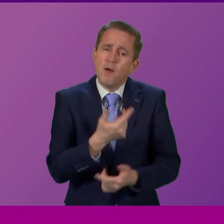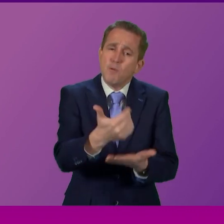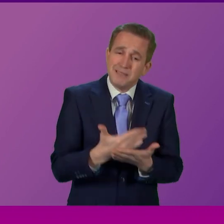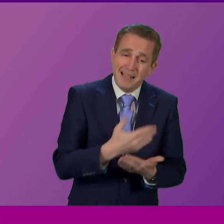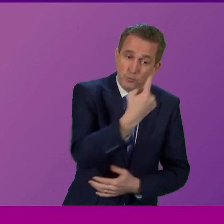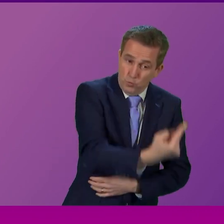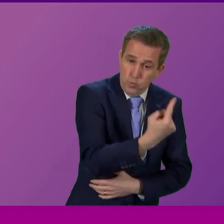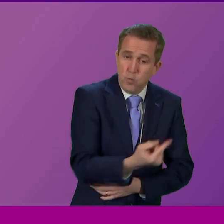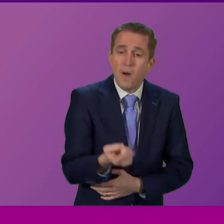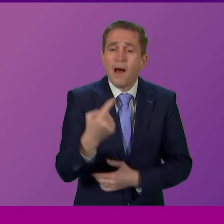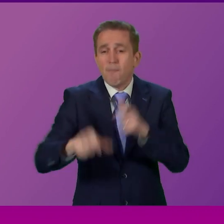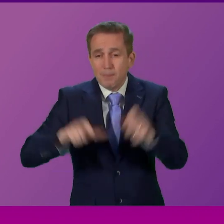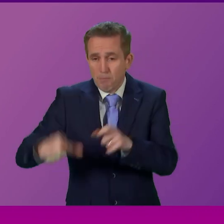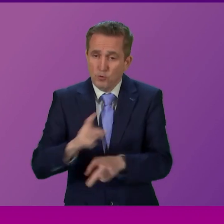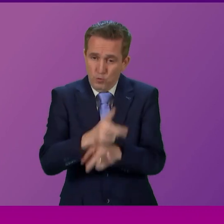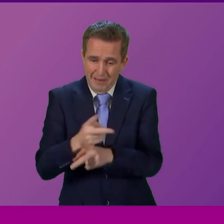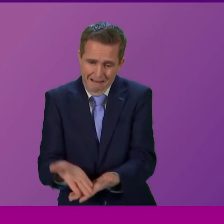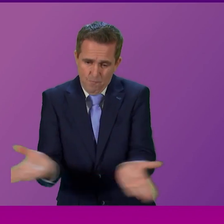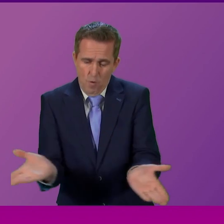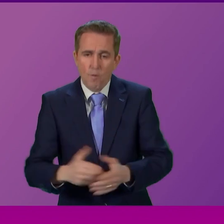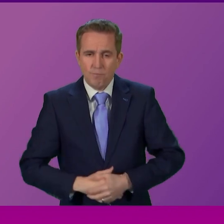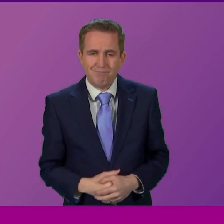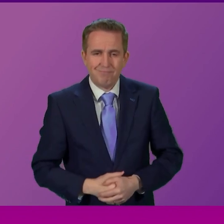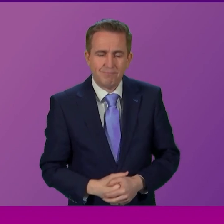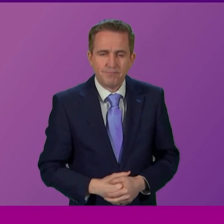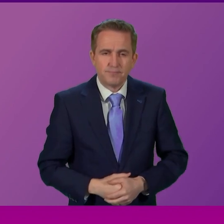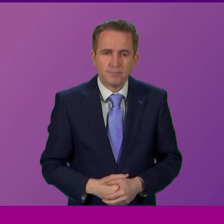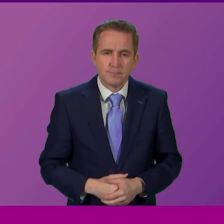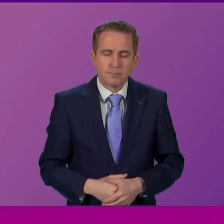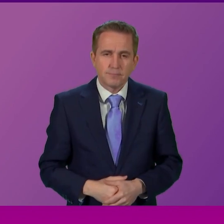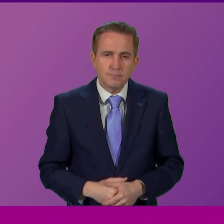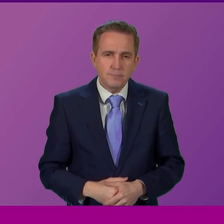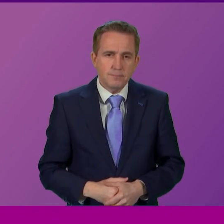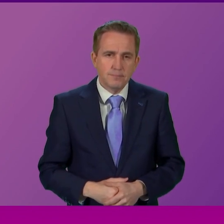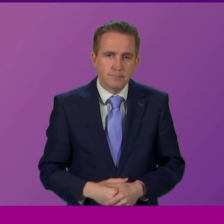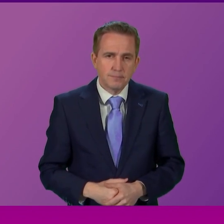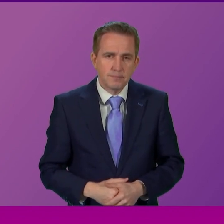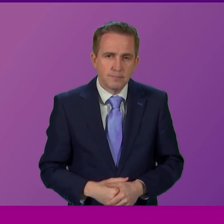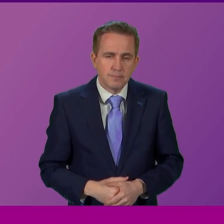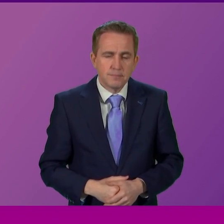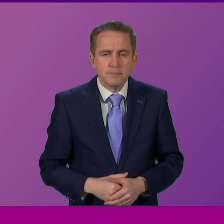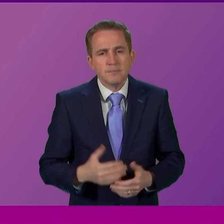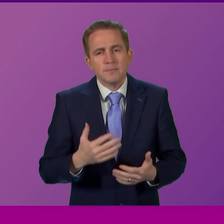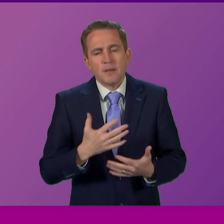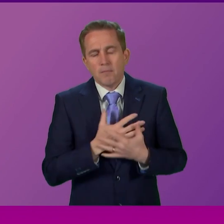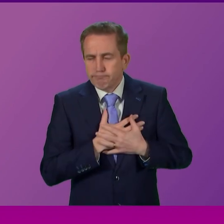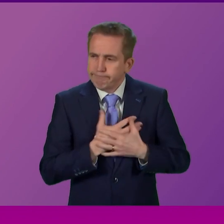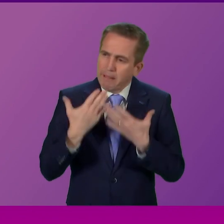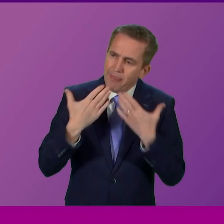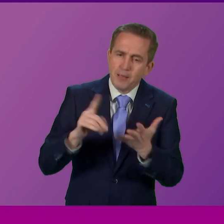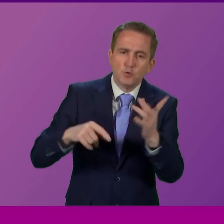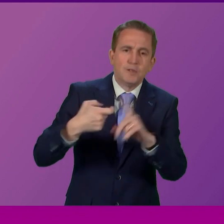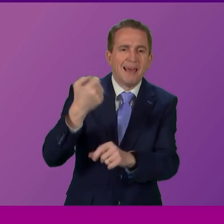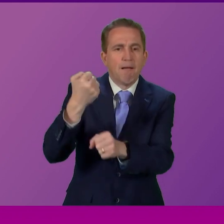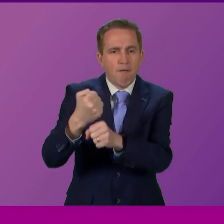exceptional care to as well. Sue Webber to be followed by Emma Harper. Thank you and I would like to put on record a thanks to the UK Government for